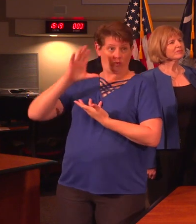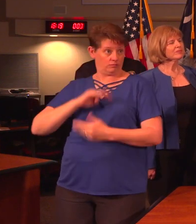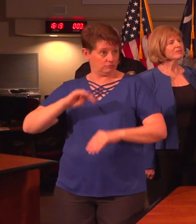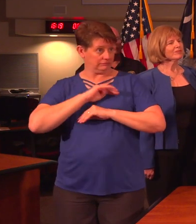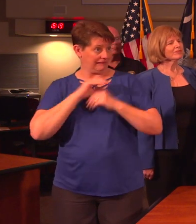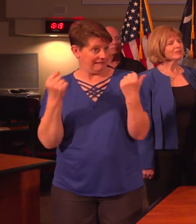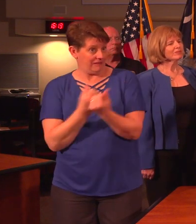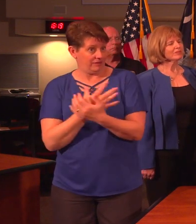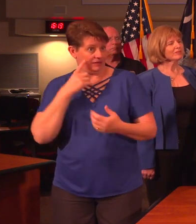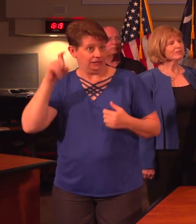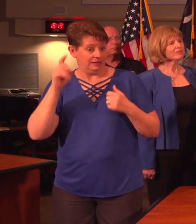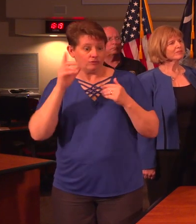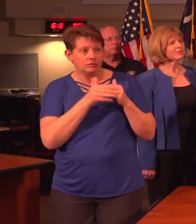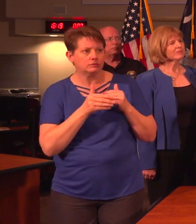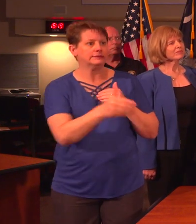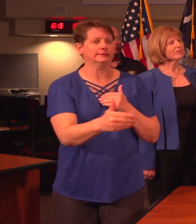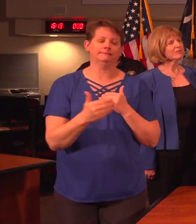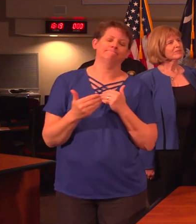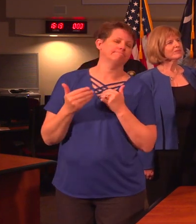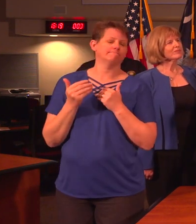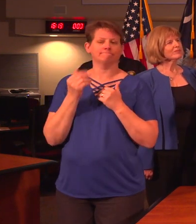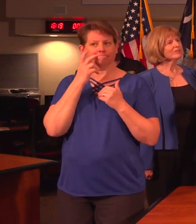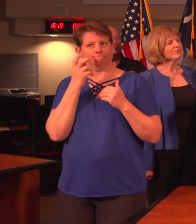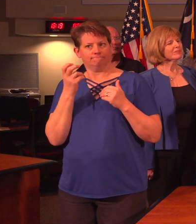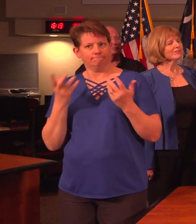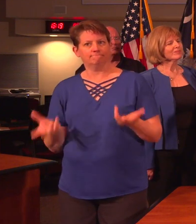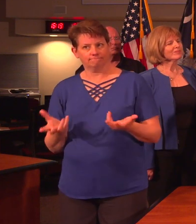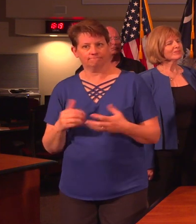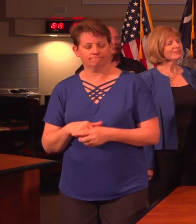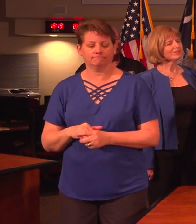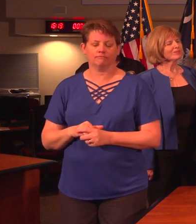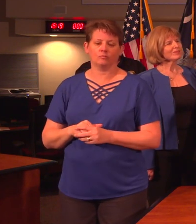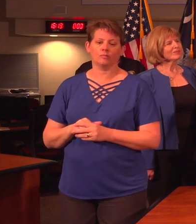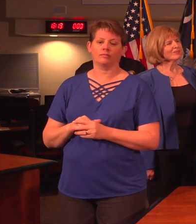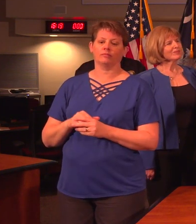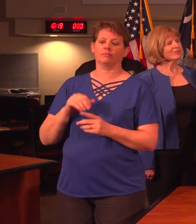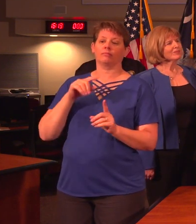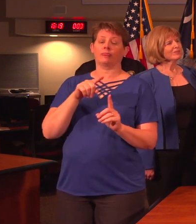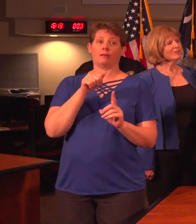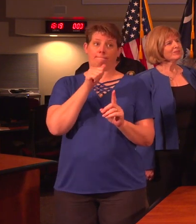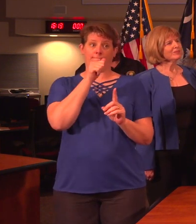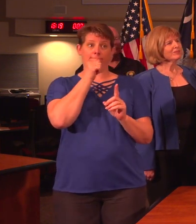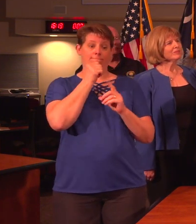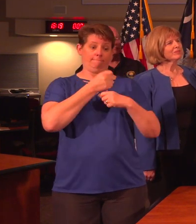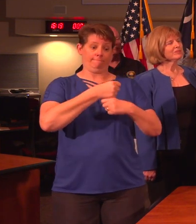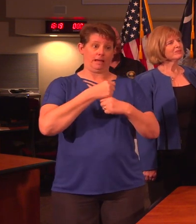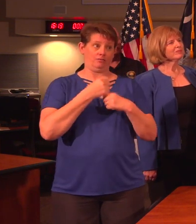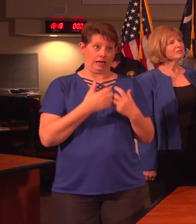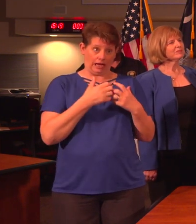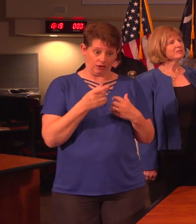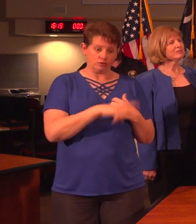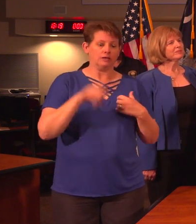may need for the duration of this coronavirus situation. The private manufacturers have